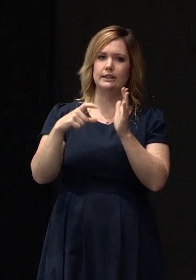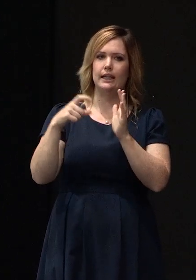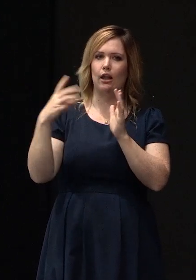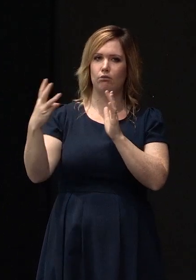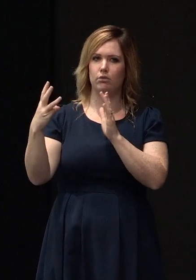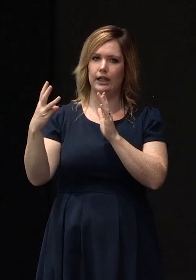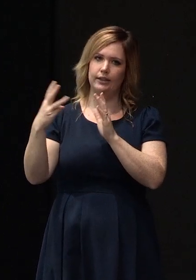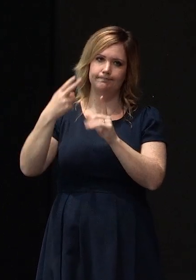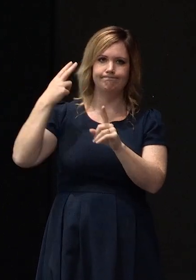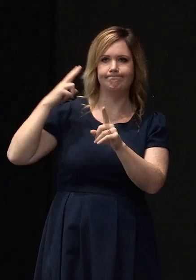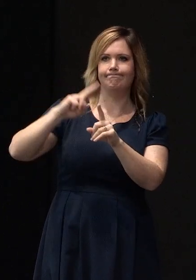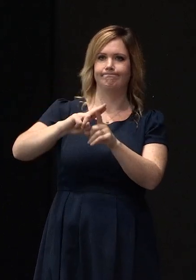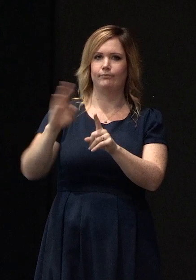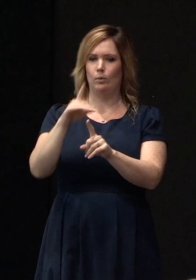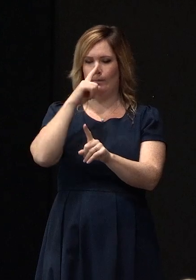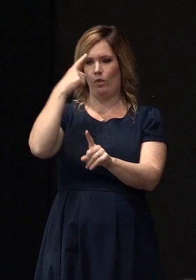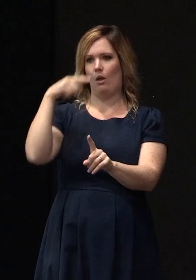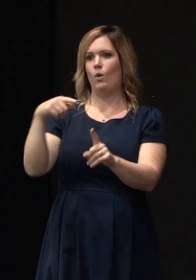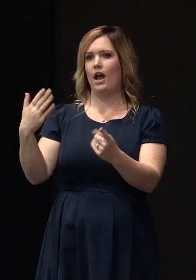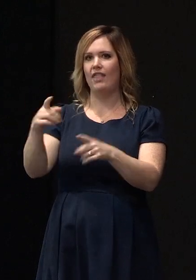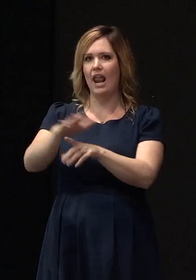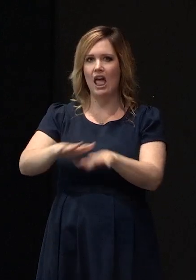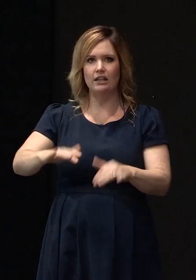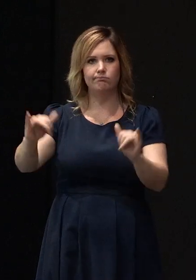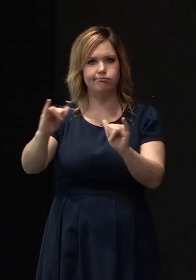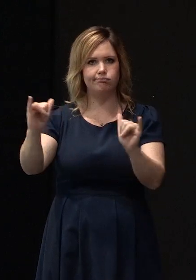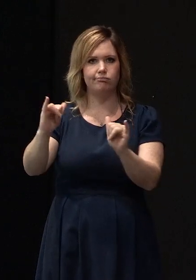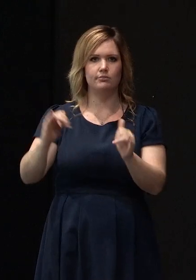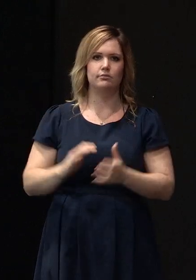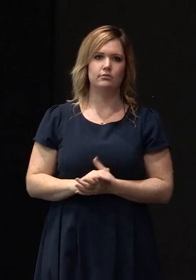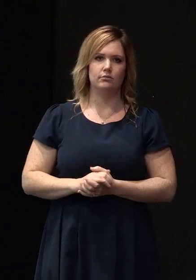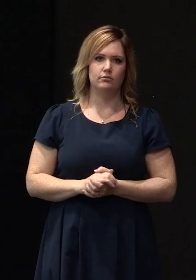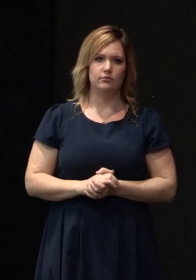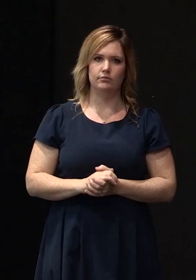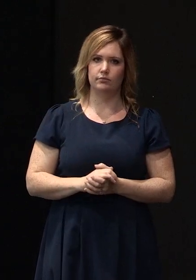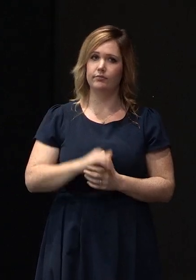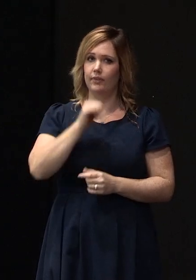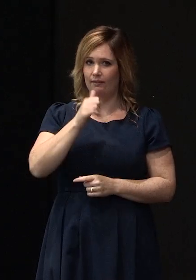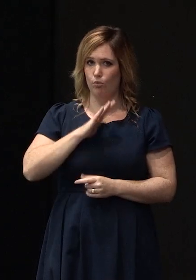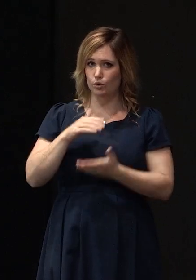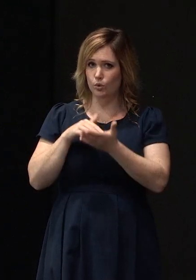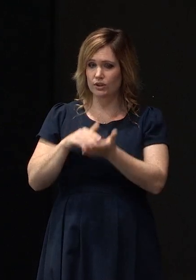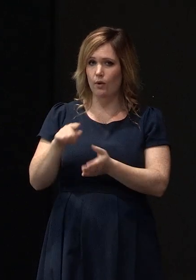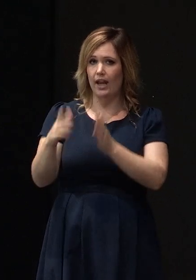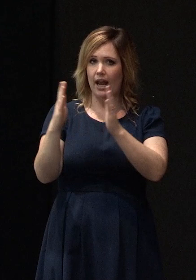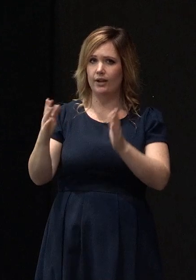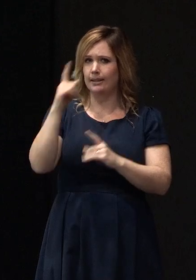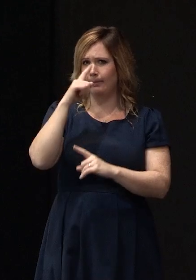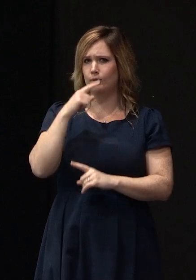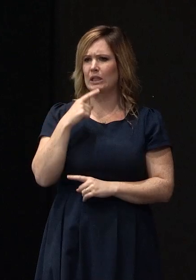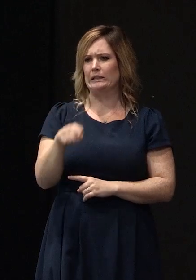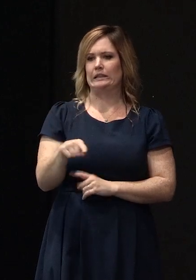which everybody in TC3 zone has got that now if you come to selling your existing property people say oh